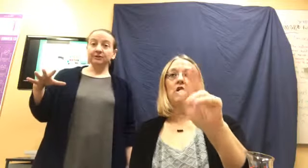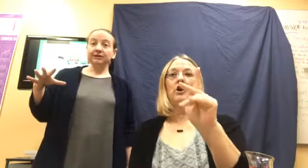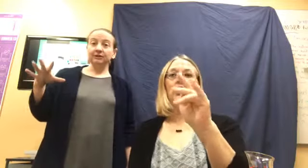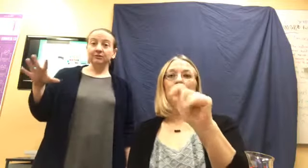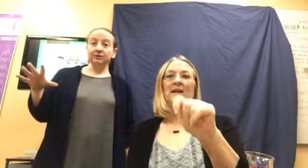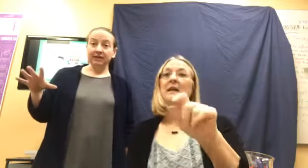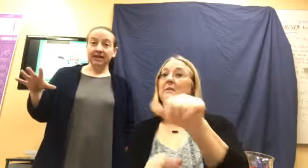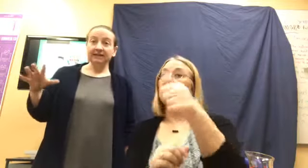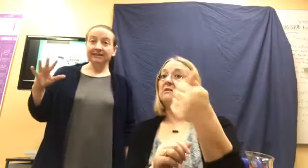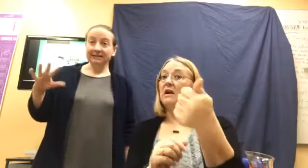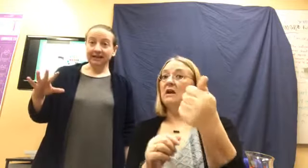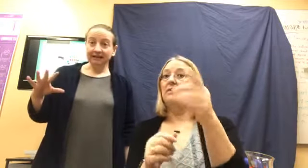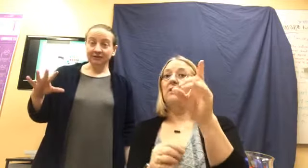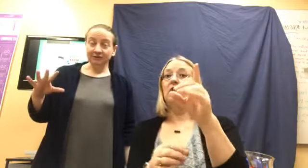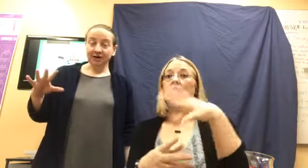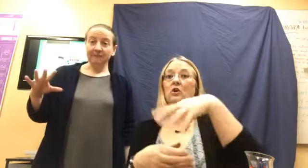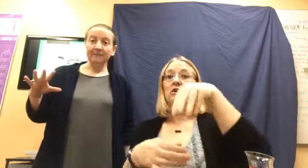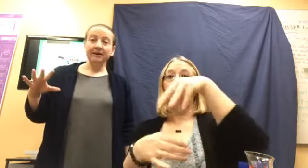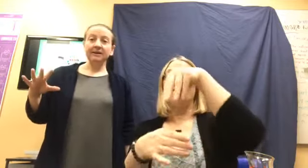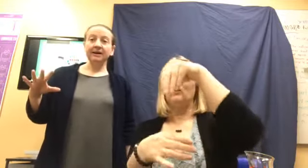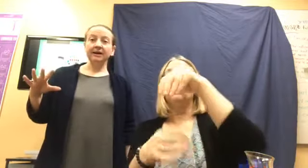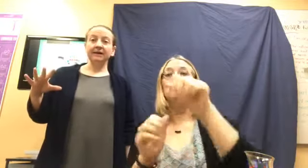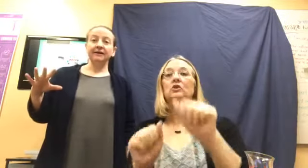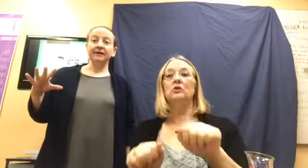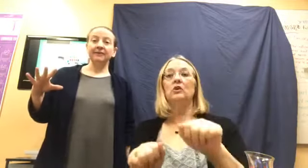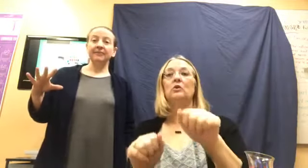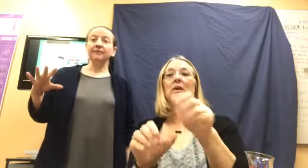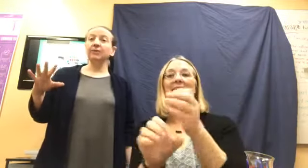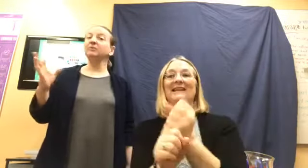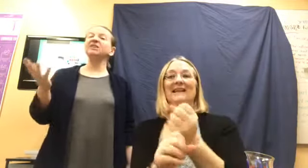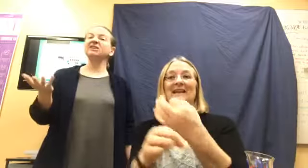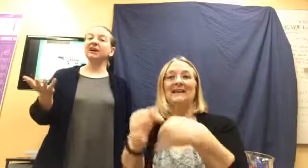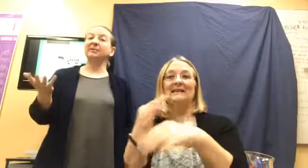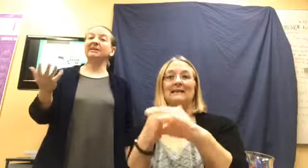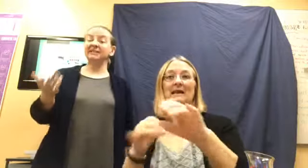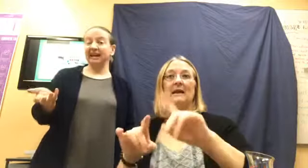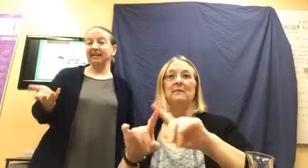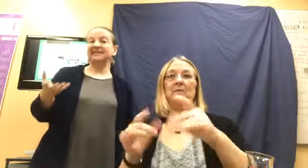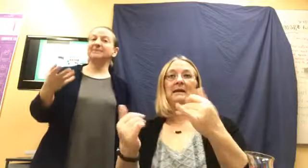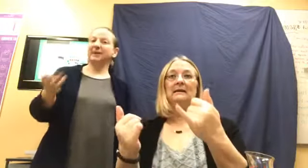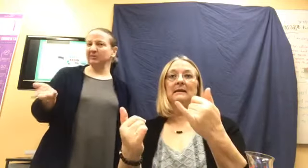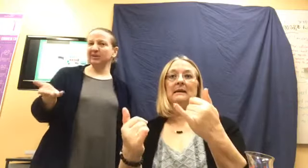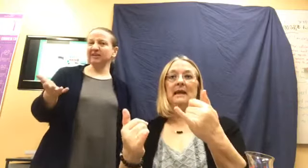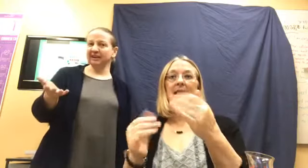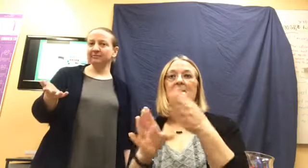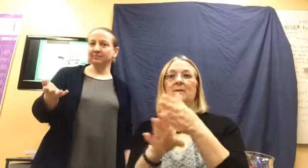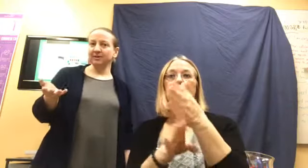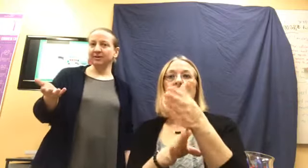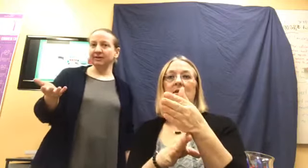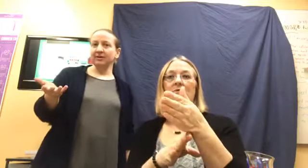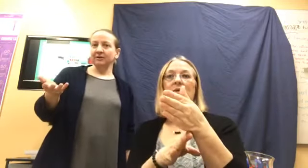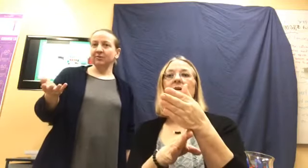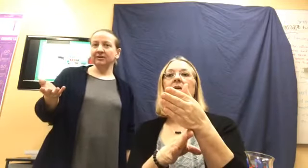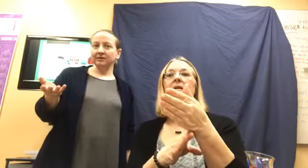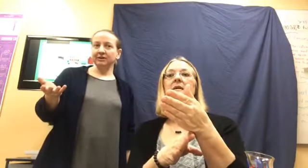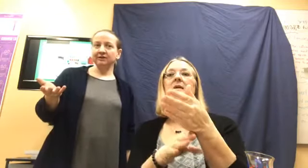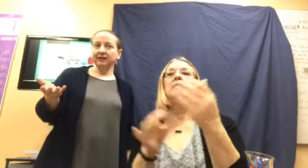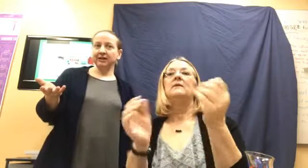that you could get instead of the Dewdrop. But, uh, the one we're going to talk about today is the main one that comes with, with the starter kit.